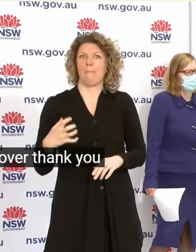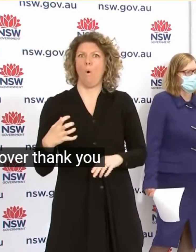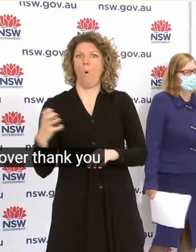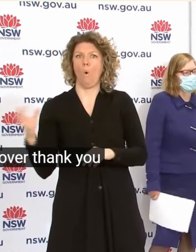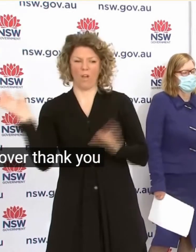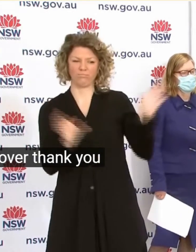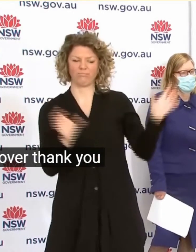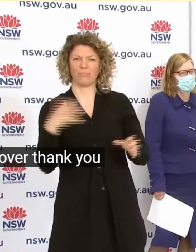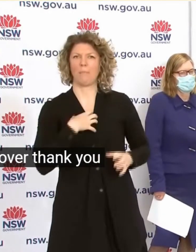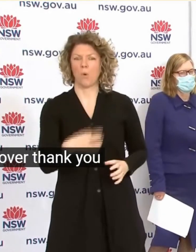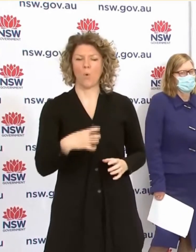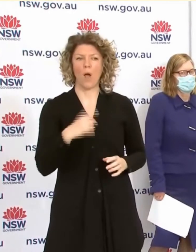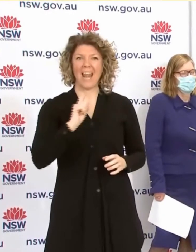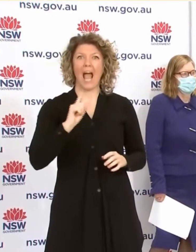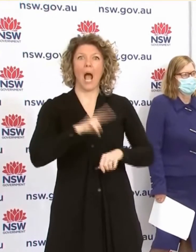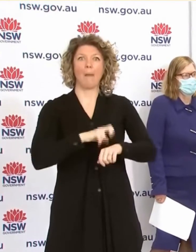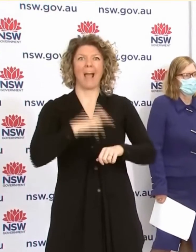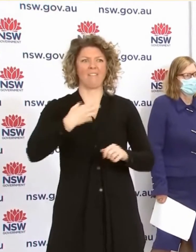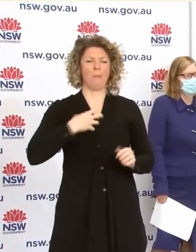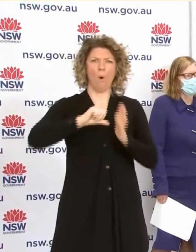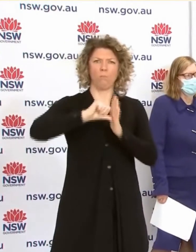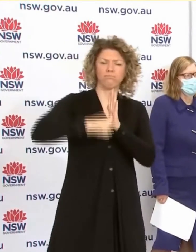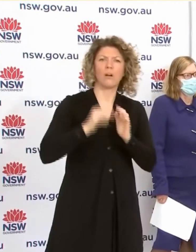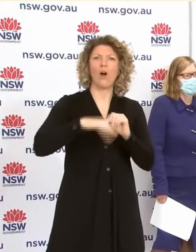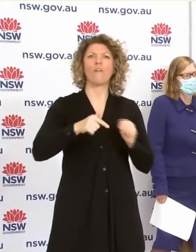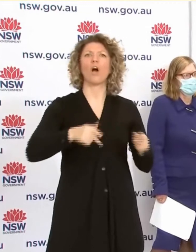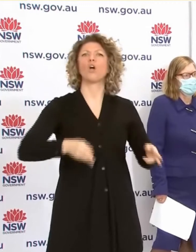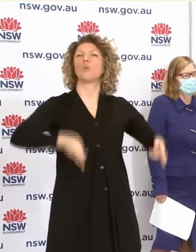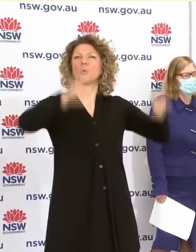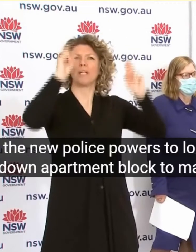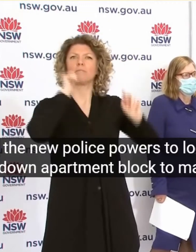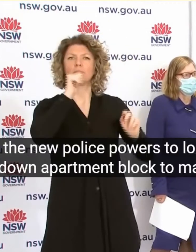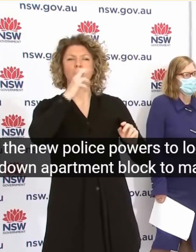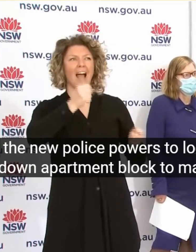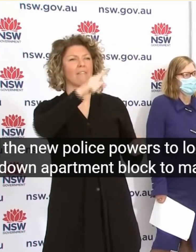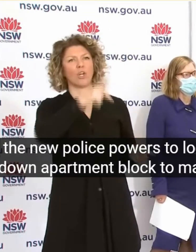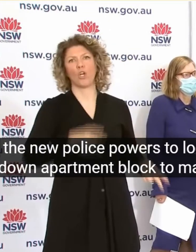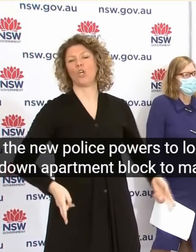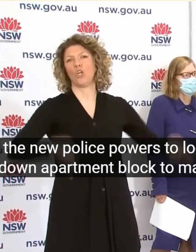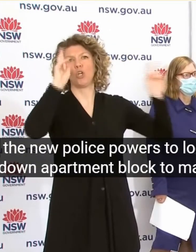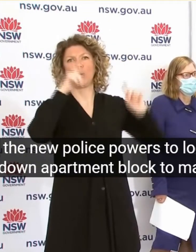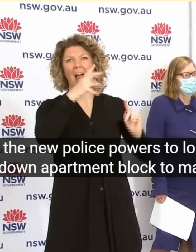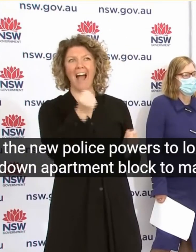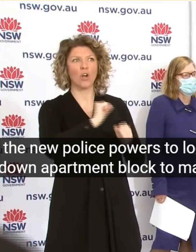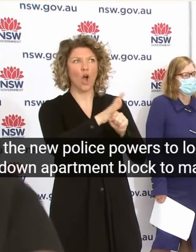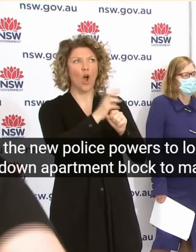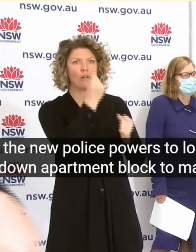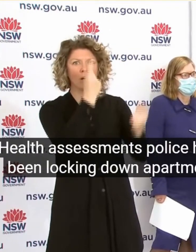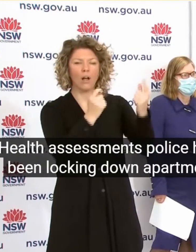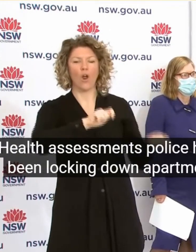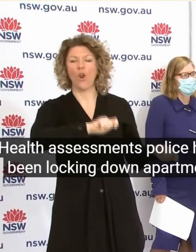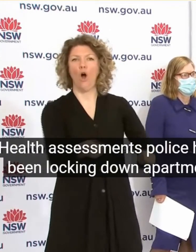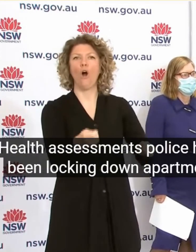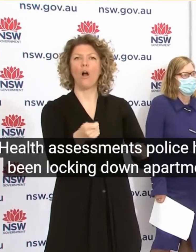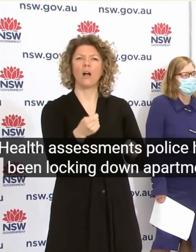The New Police Powers To Lock Down Apartment Blocks To Make Health Assessments Police Have Been Locking Down Apartment Blocks For A Number Of